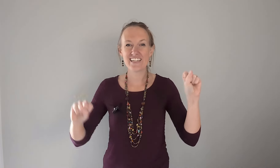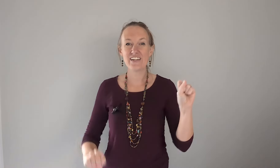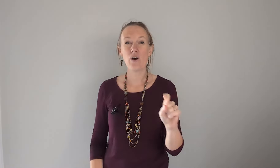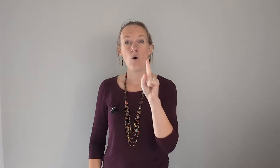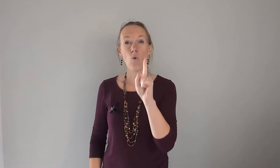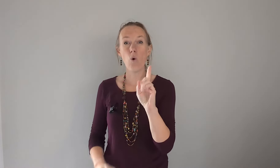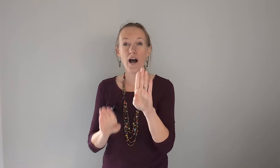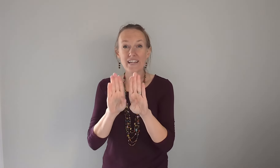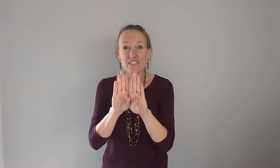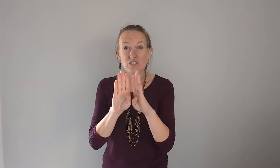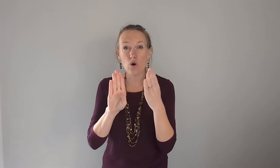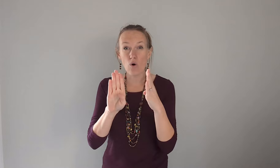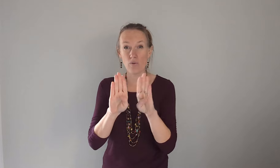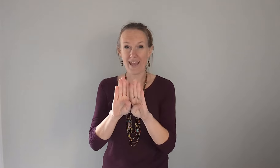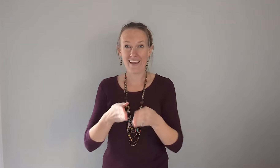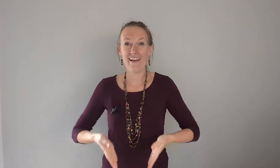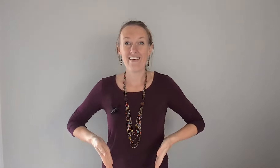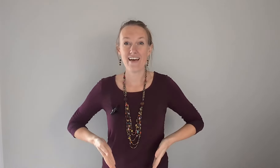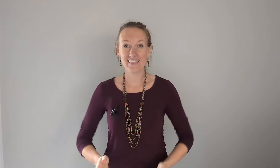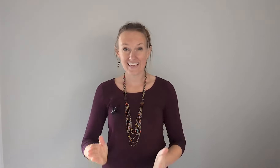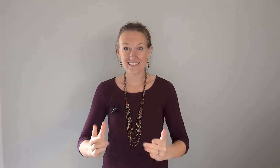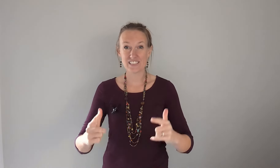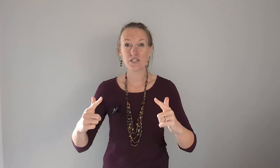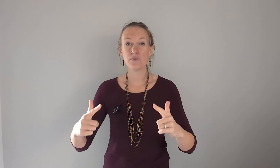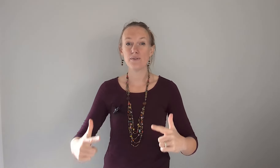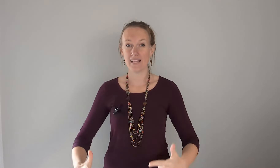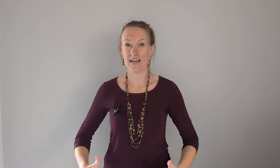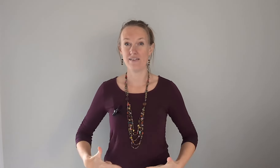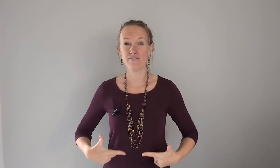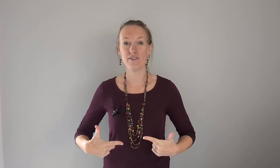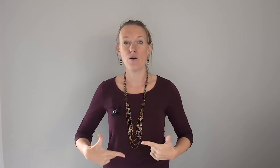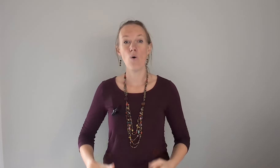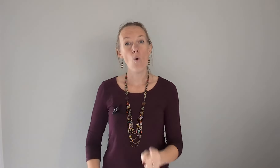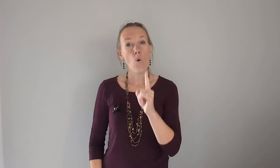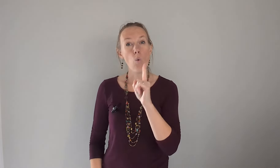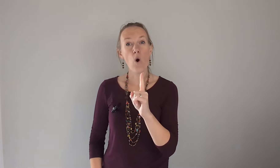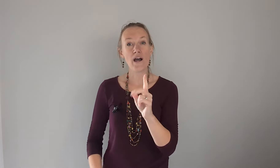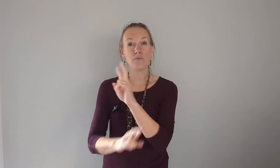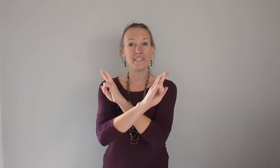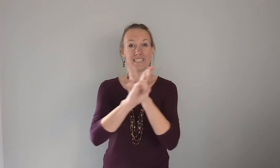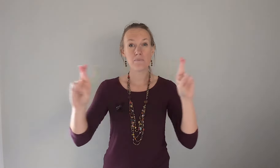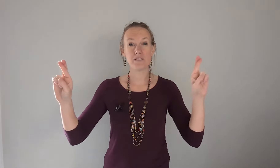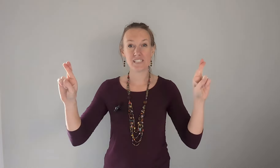one doorway that leads to life one redemption